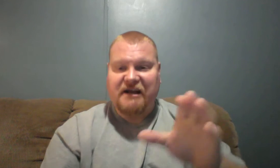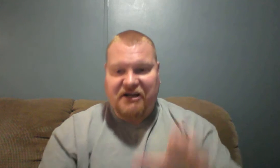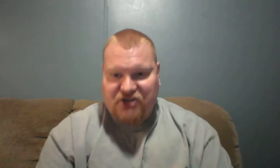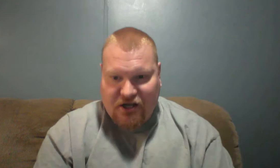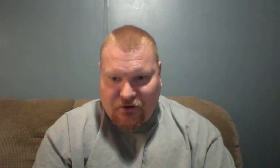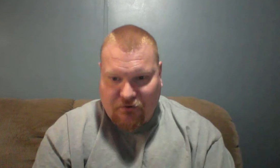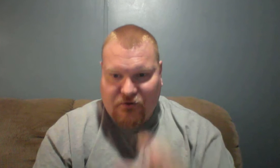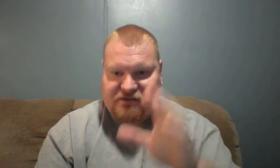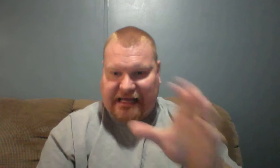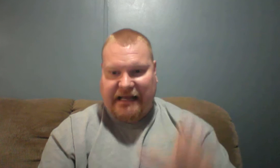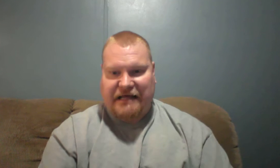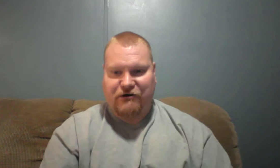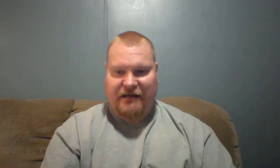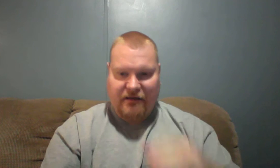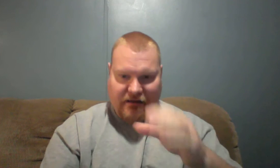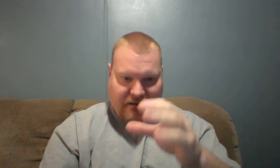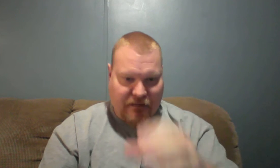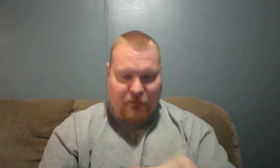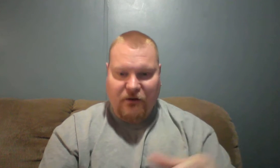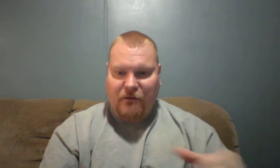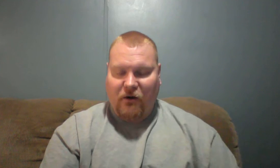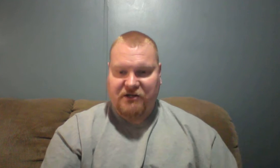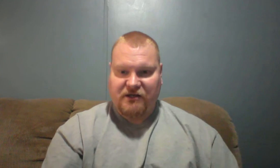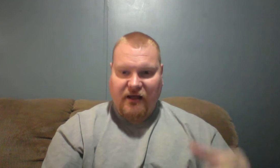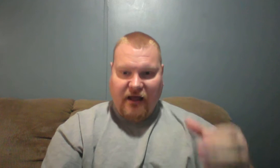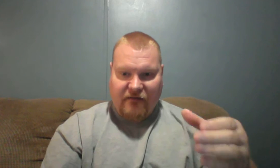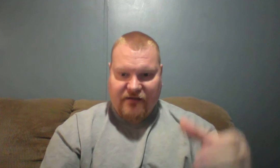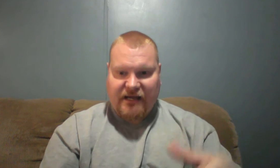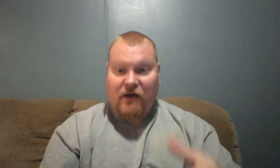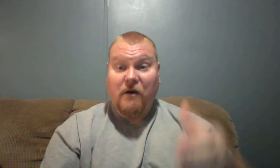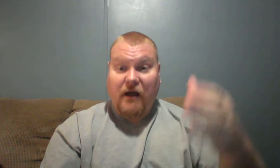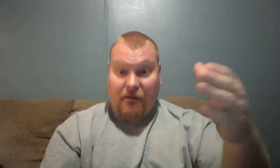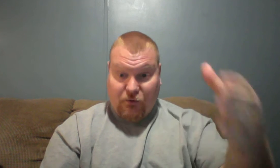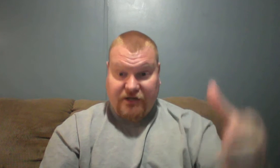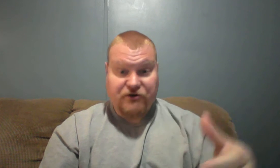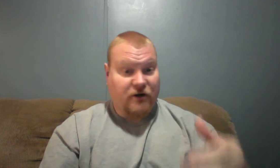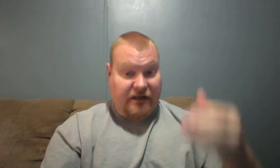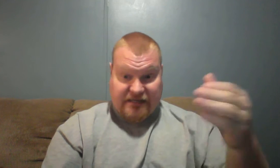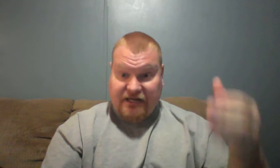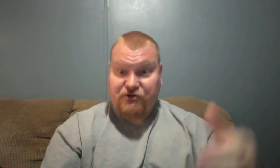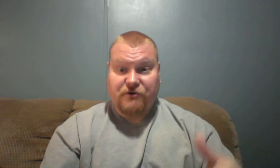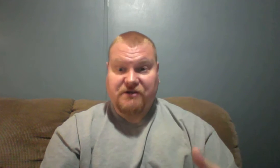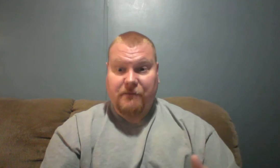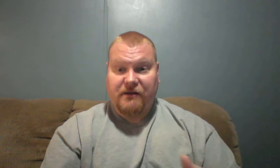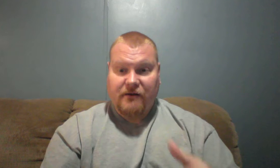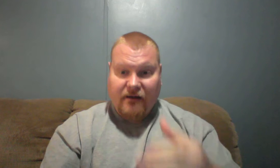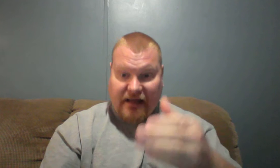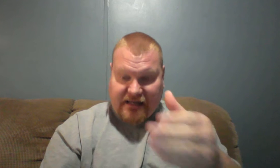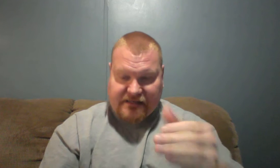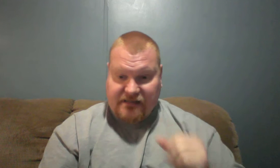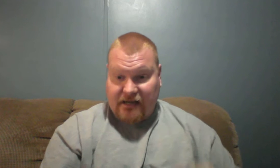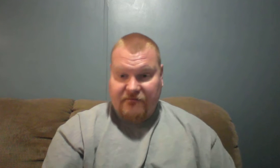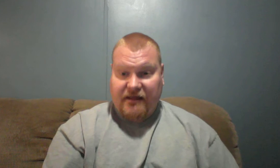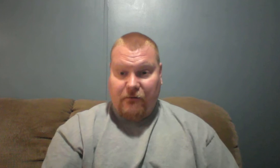the jungle through satellite internet, people are going be watching a video, a preacher, a teacher or something and get saved that way.